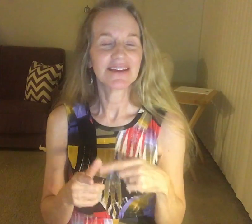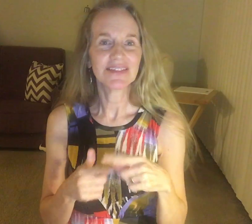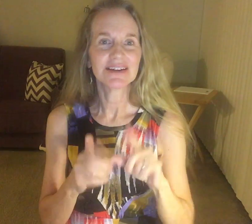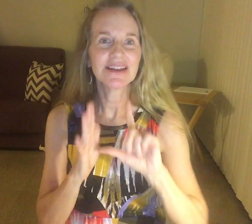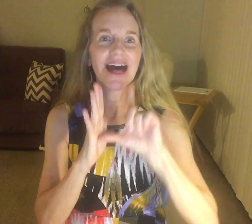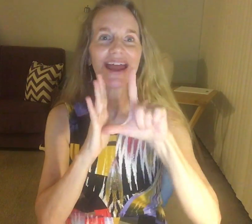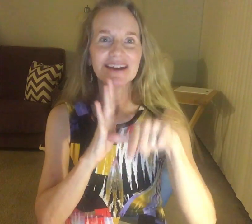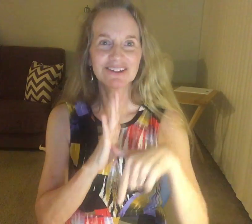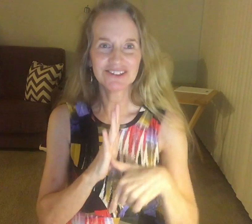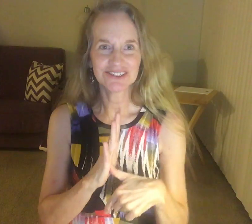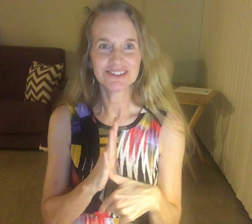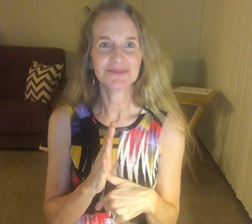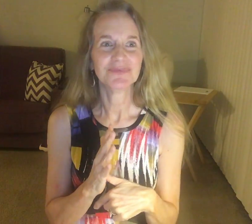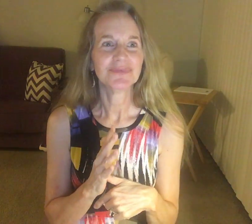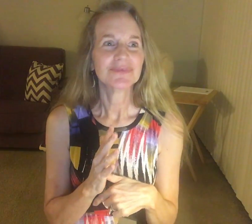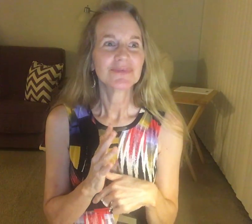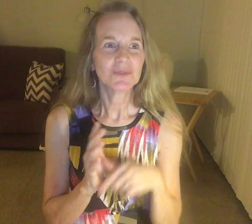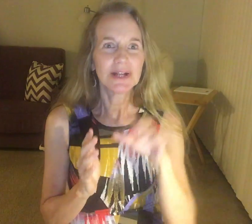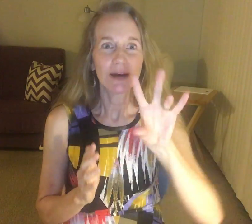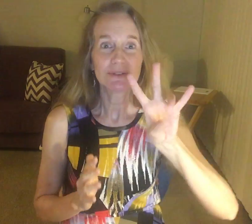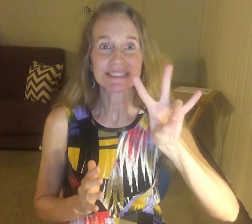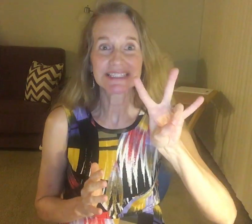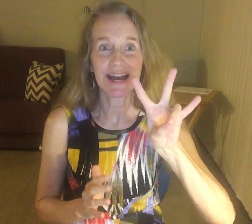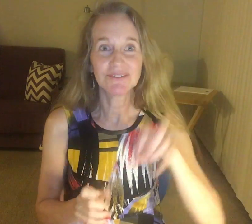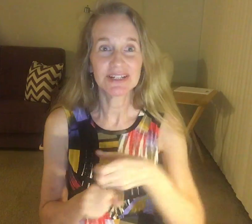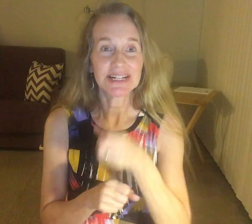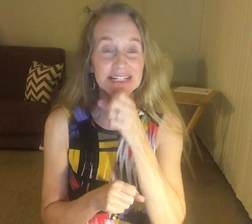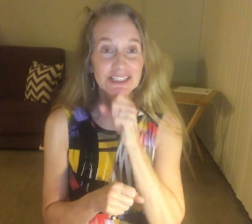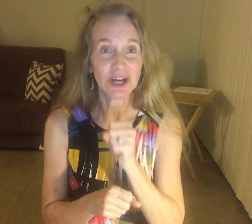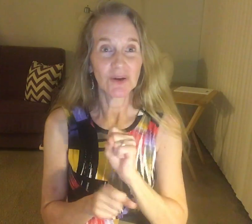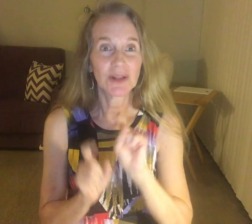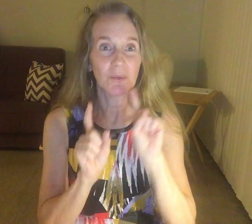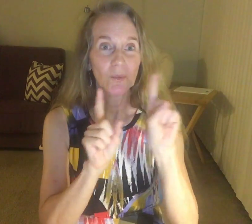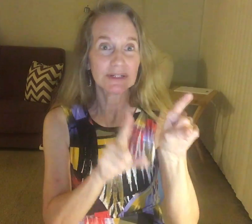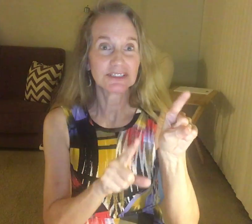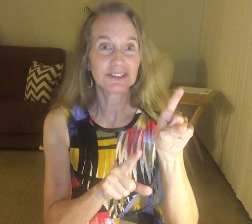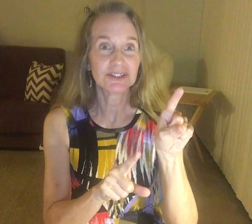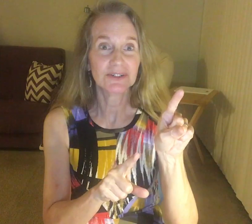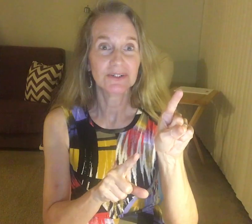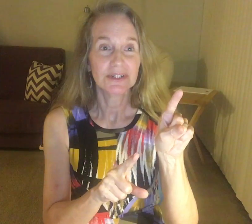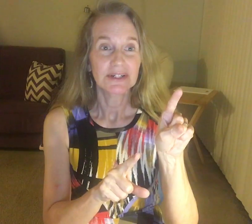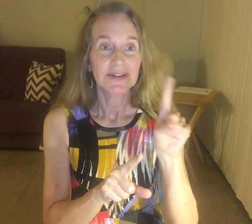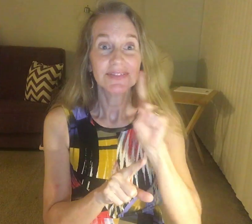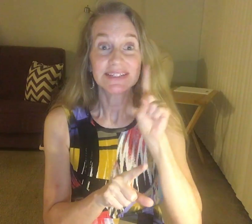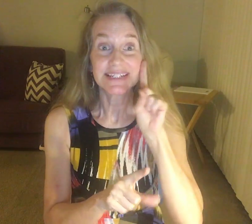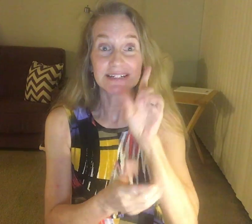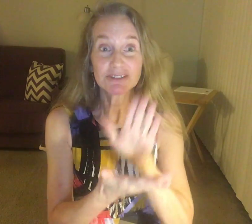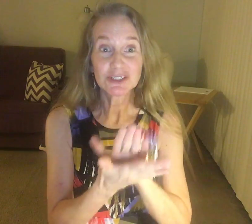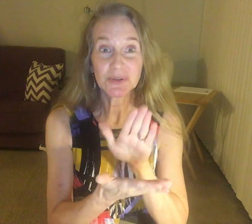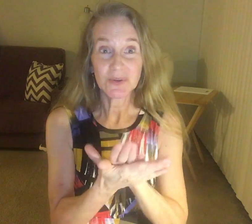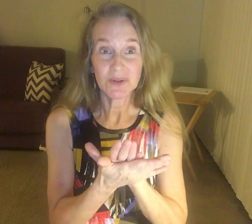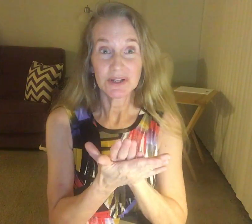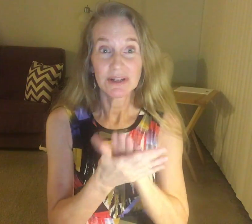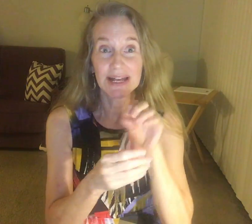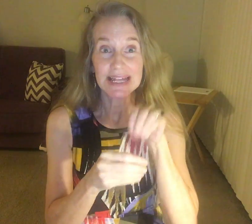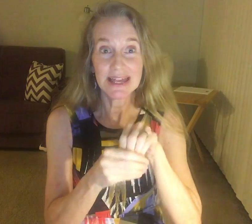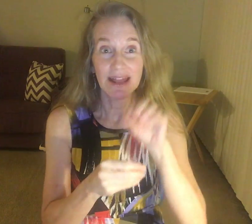and then later, when I was seven years old, went to the deaf school in